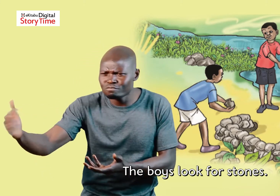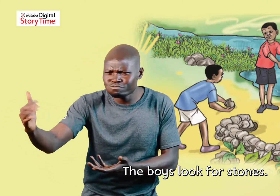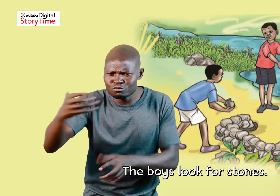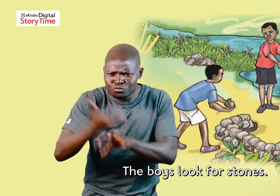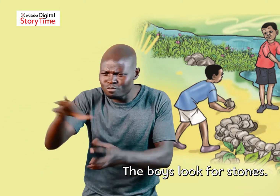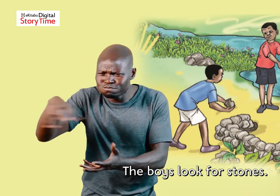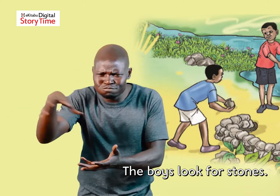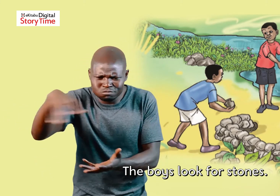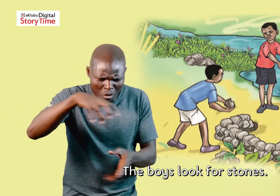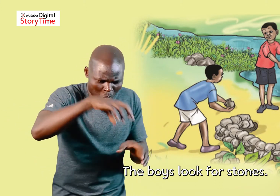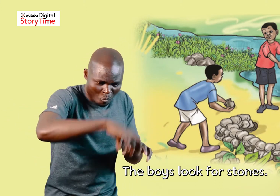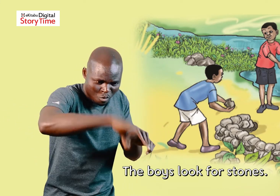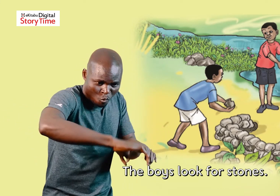The boys look for stones